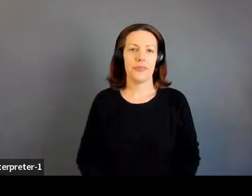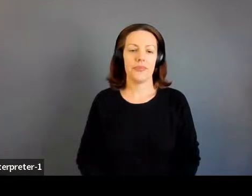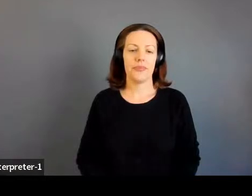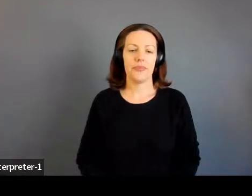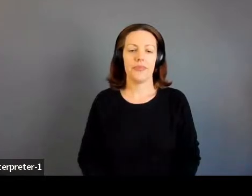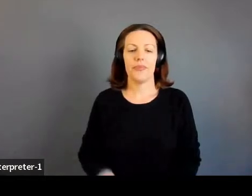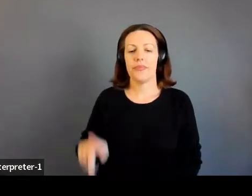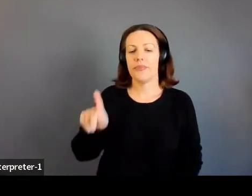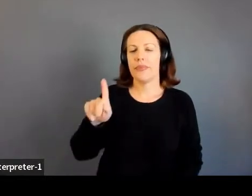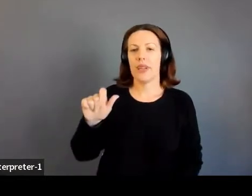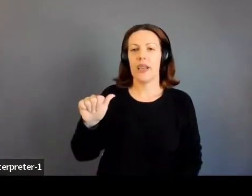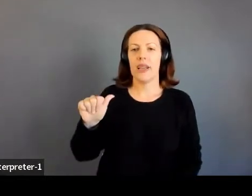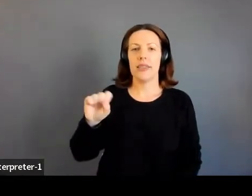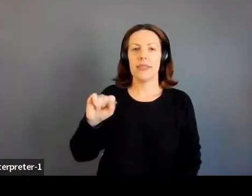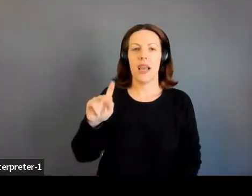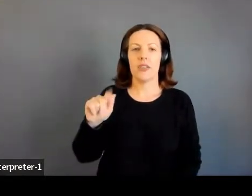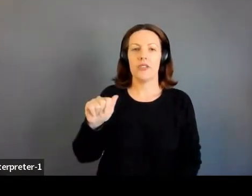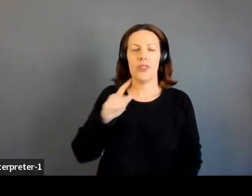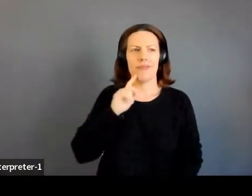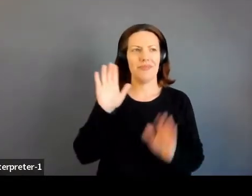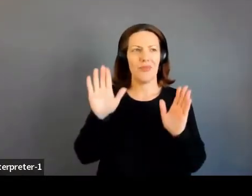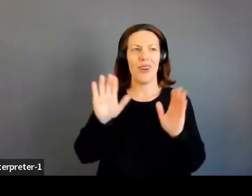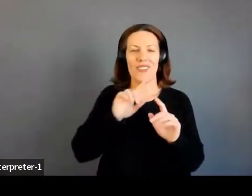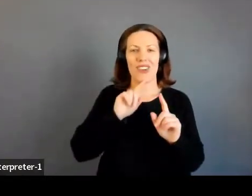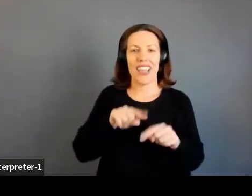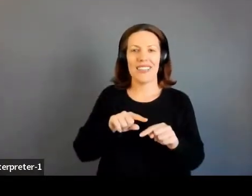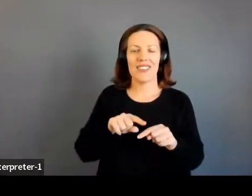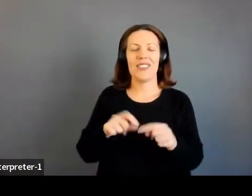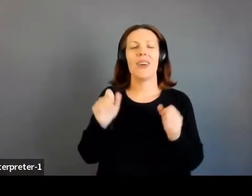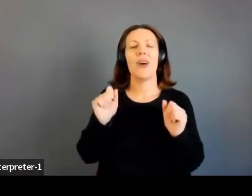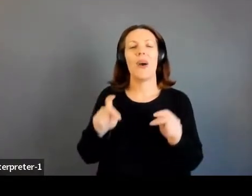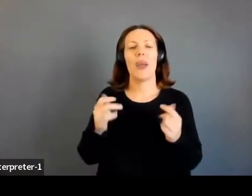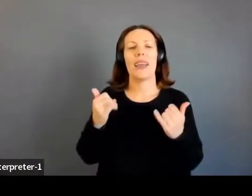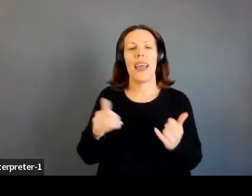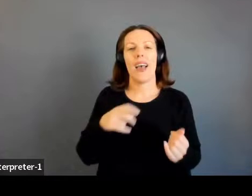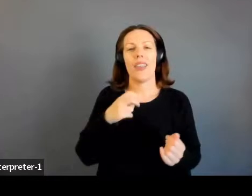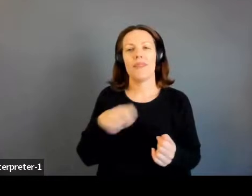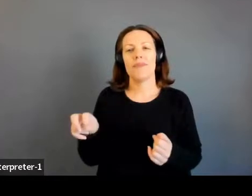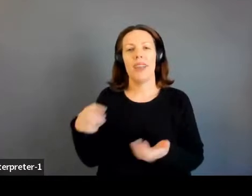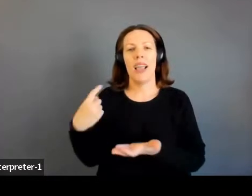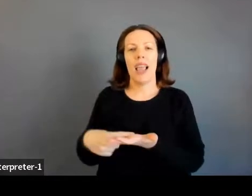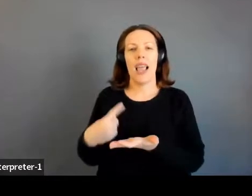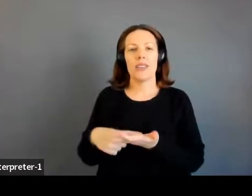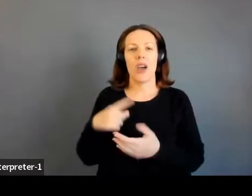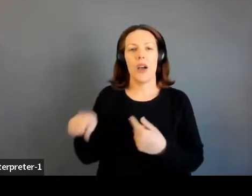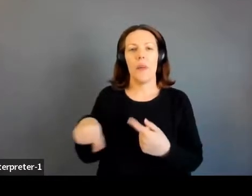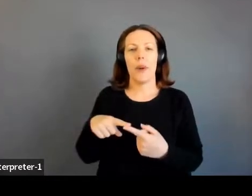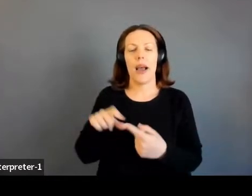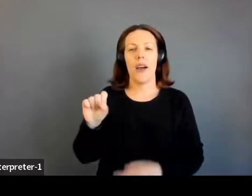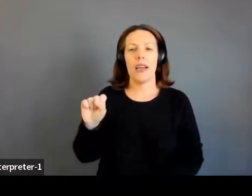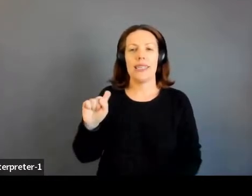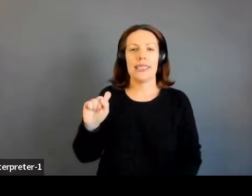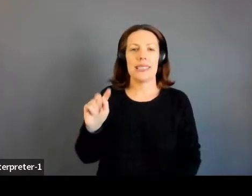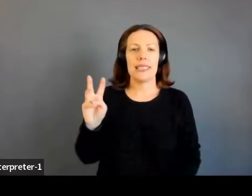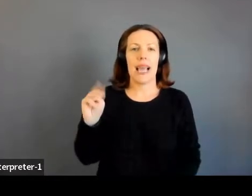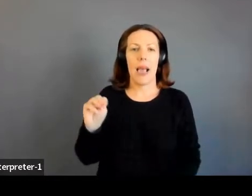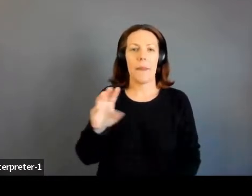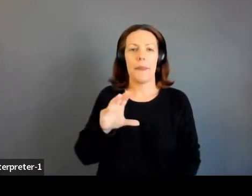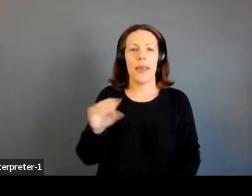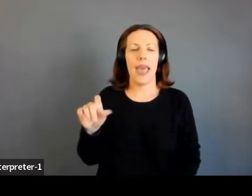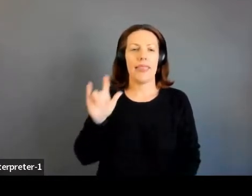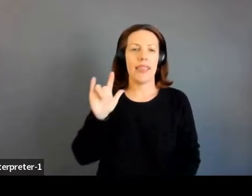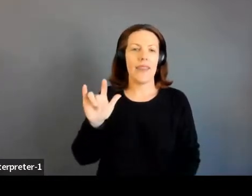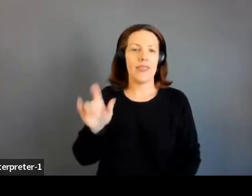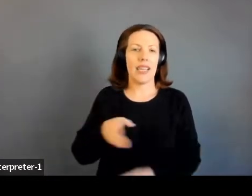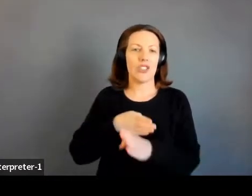That is an outstanding answer. All right, so let's transition to talk a little bit about STEM in the aviation field. So